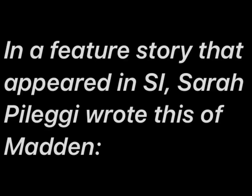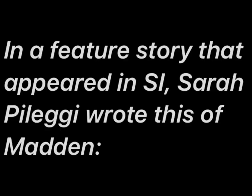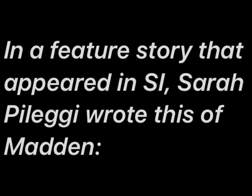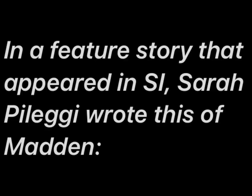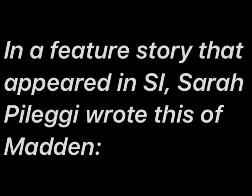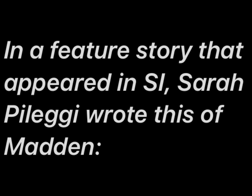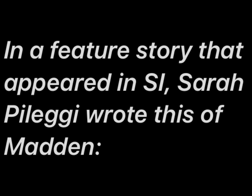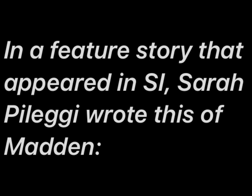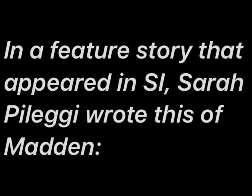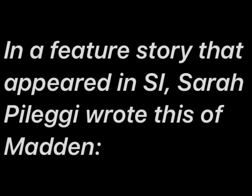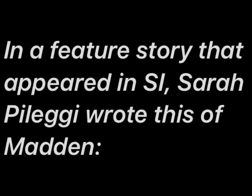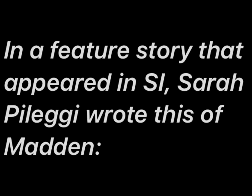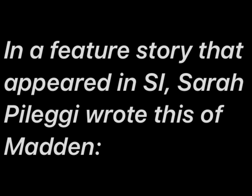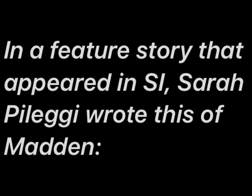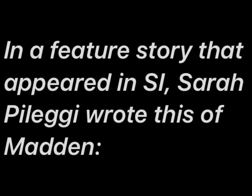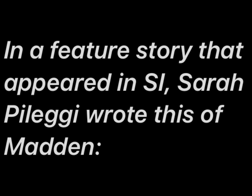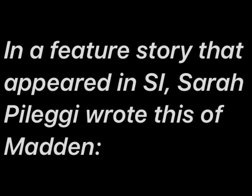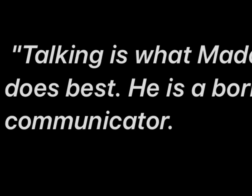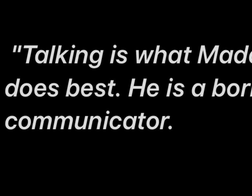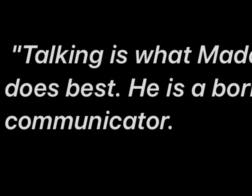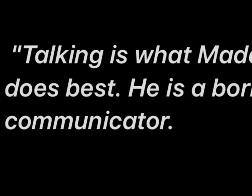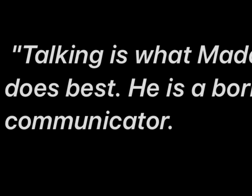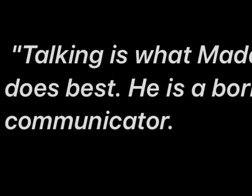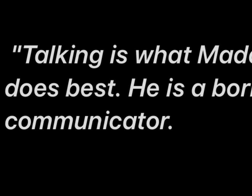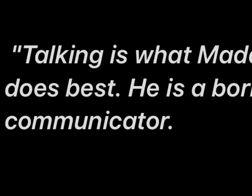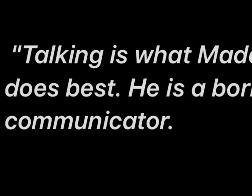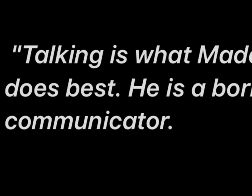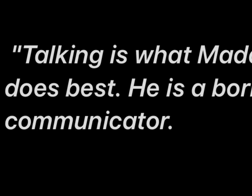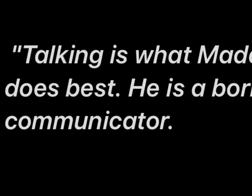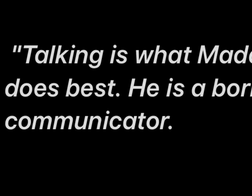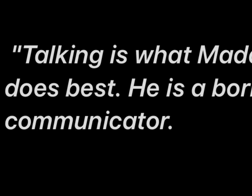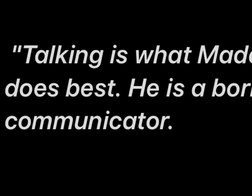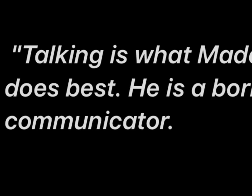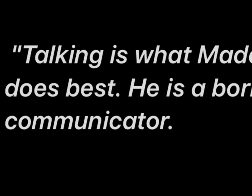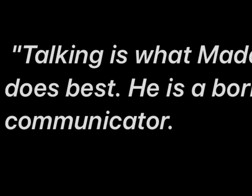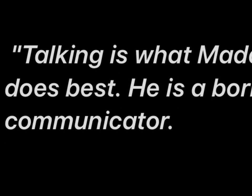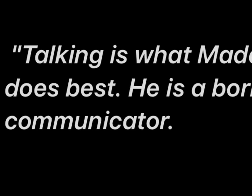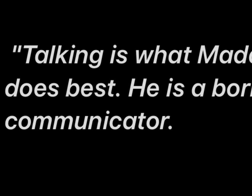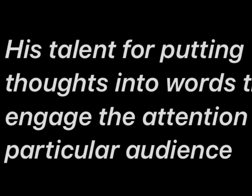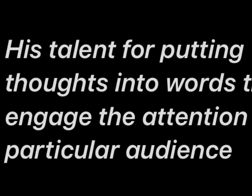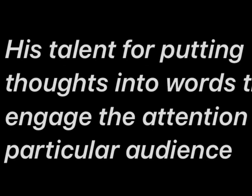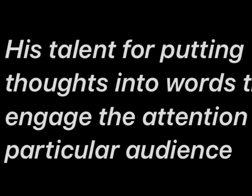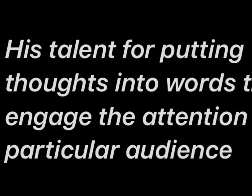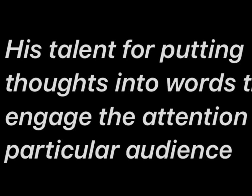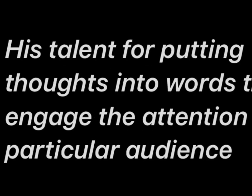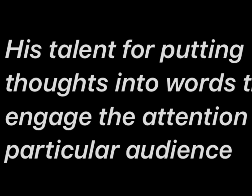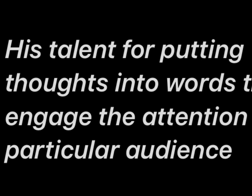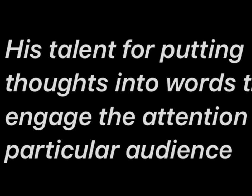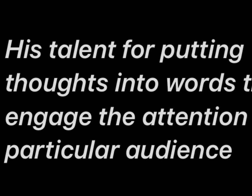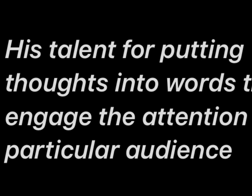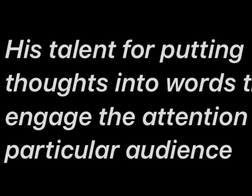roe". How by